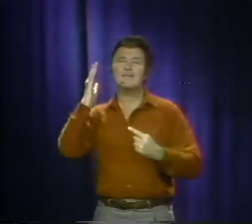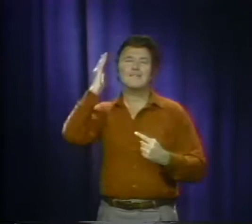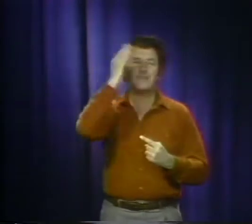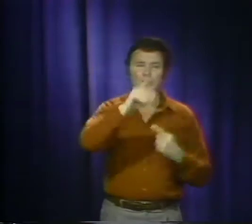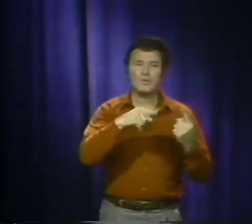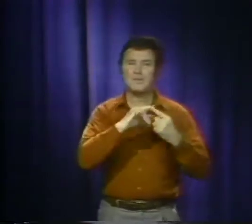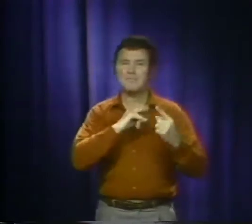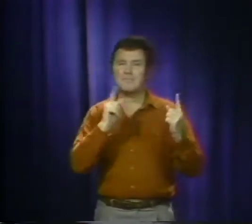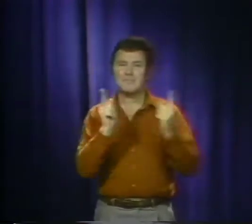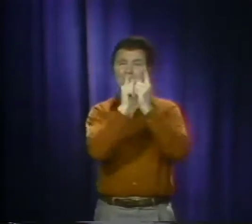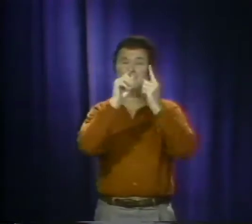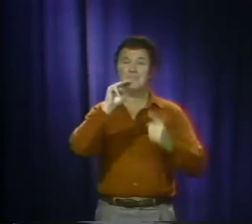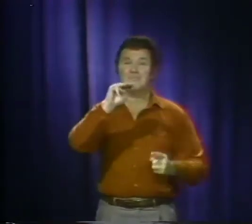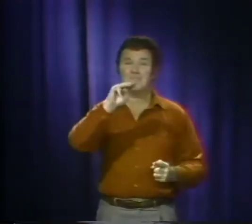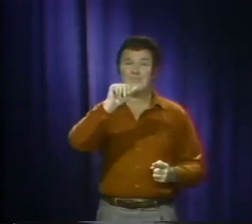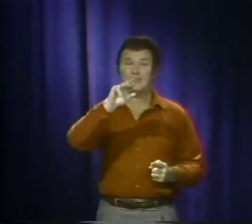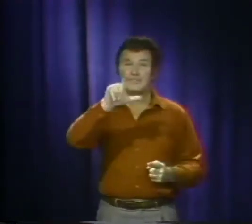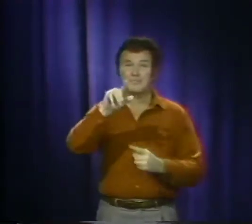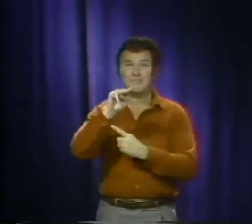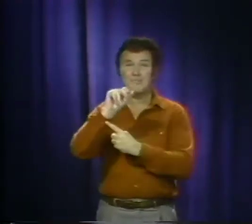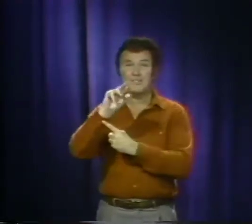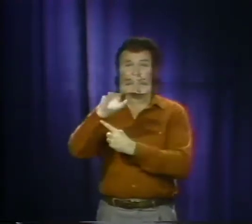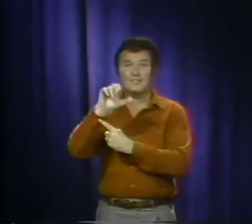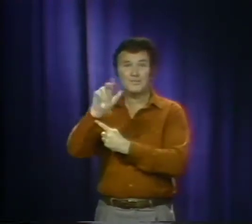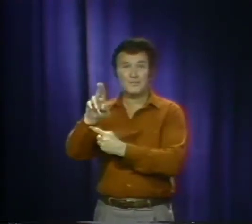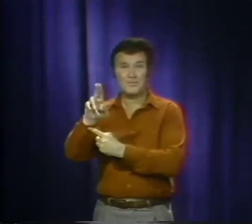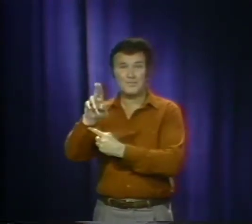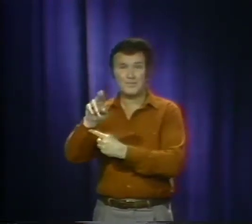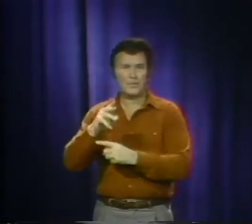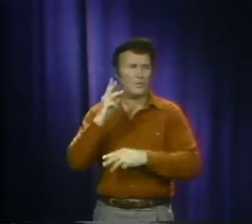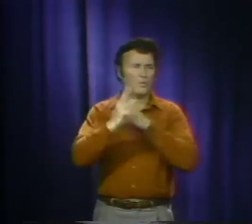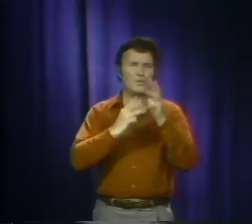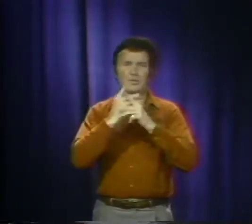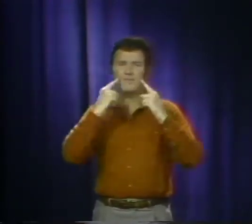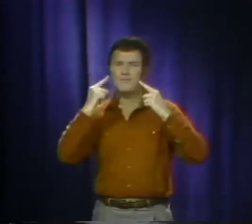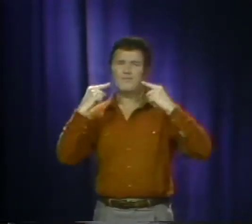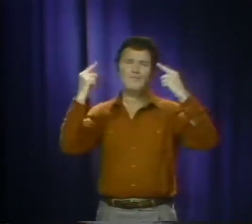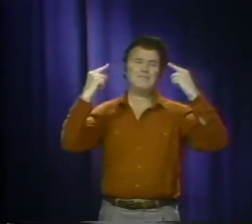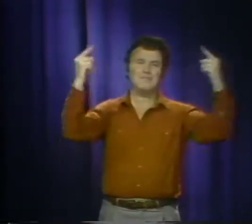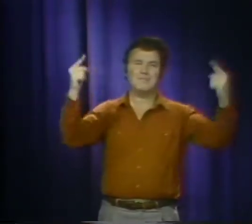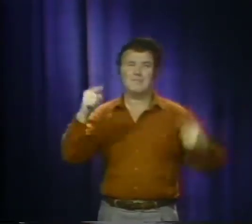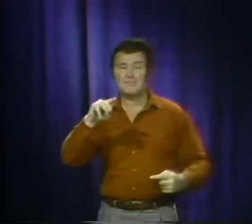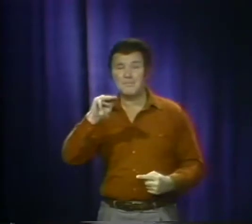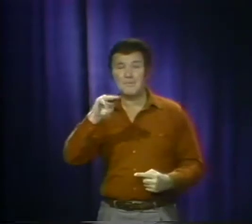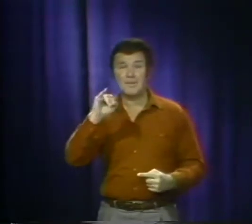It was not until much later that I met Marcel Marceau, the world-famous mime,